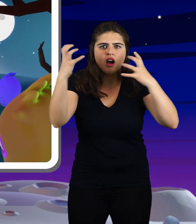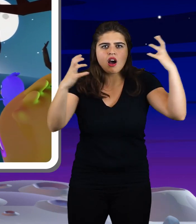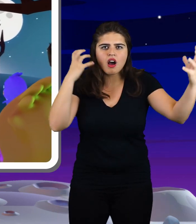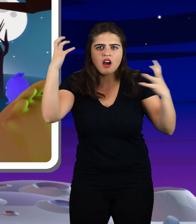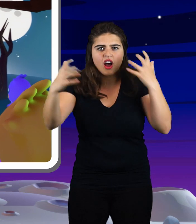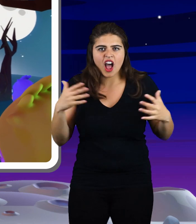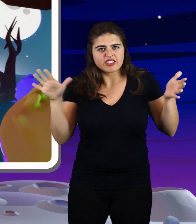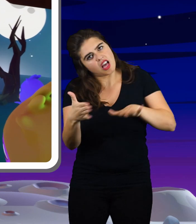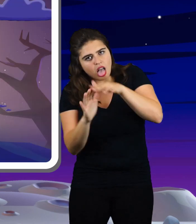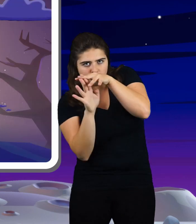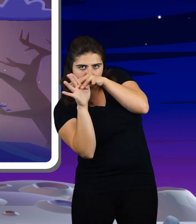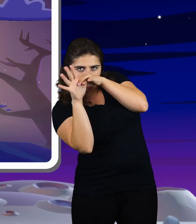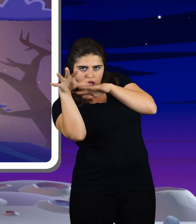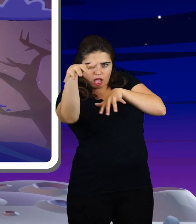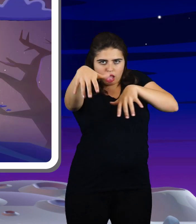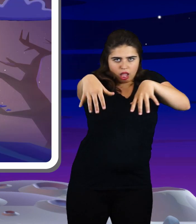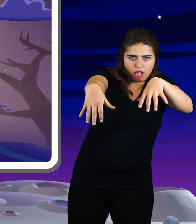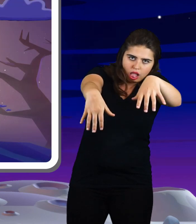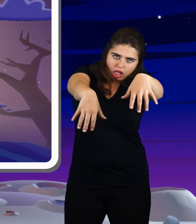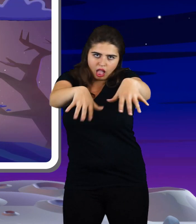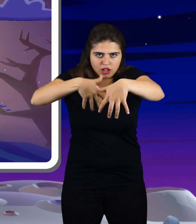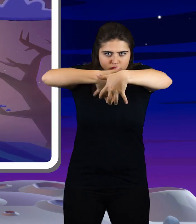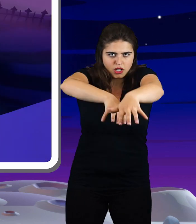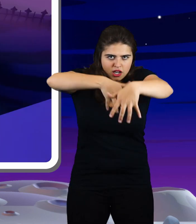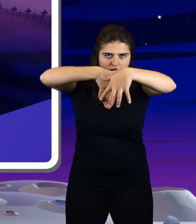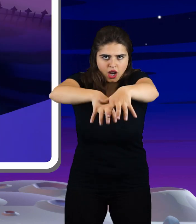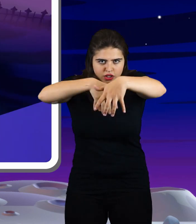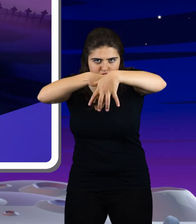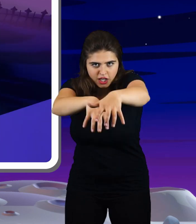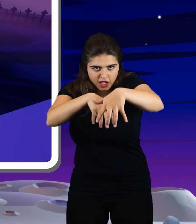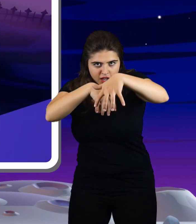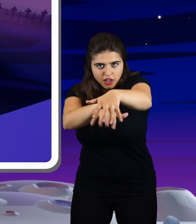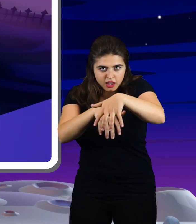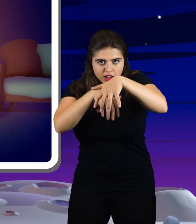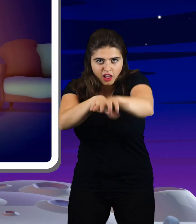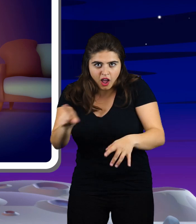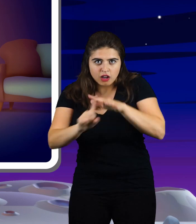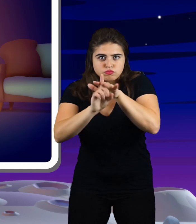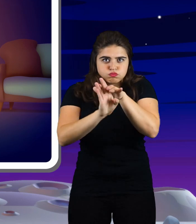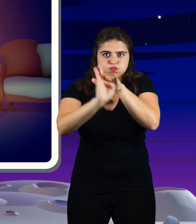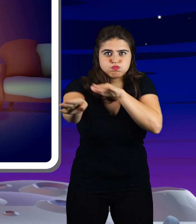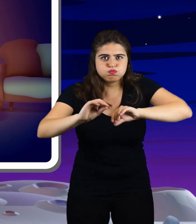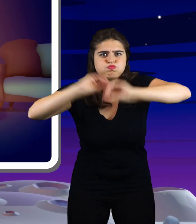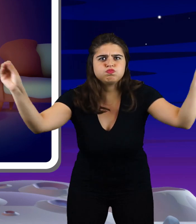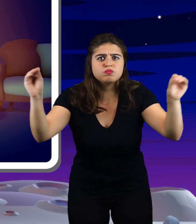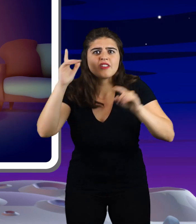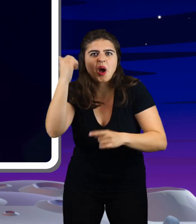to walk in their masquerade There's no escape in the jaws